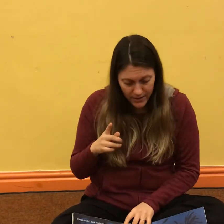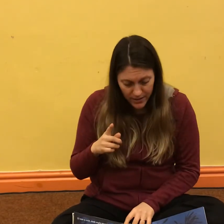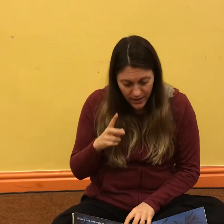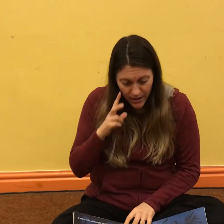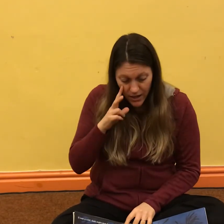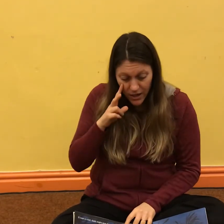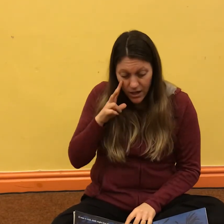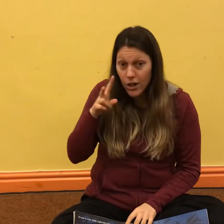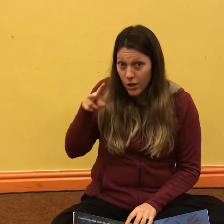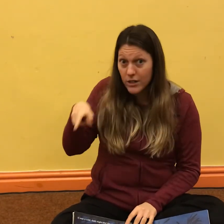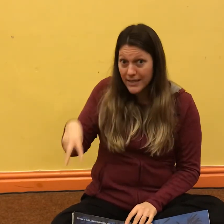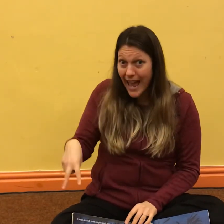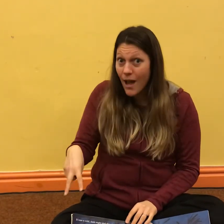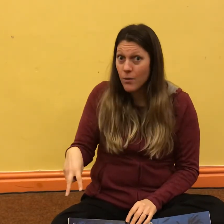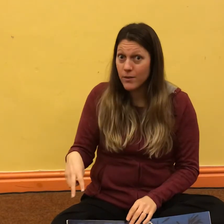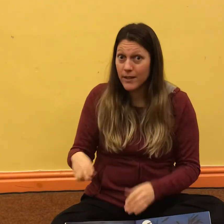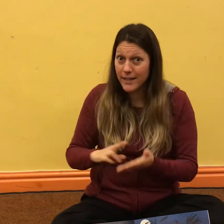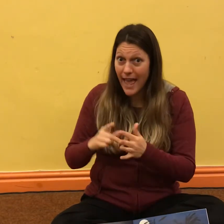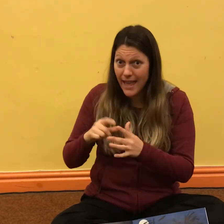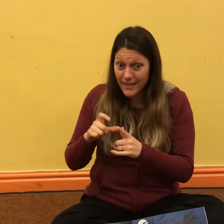look down, Ned.